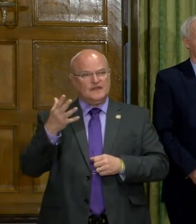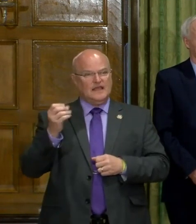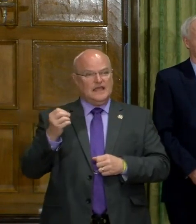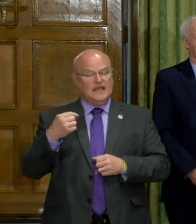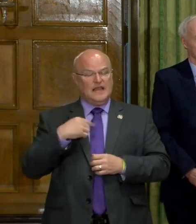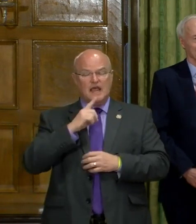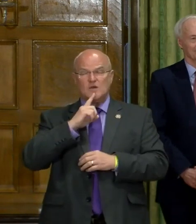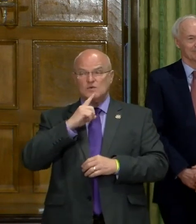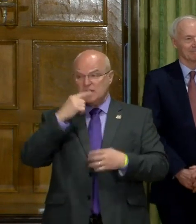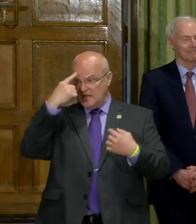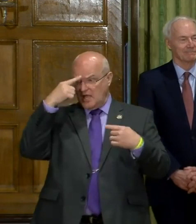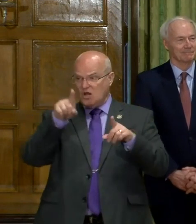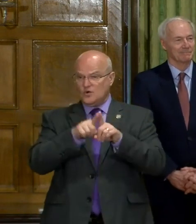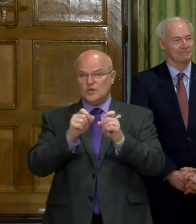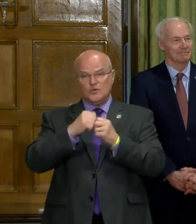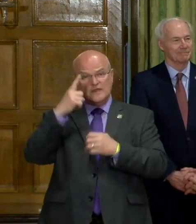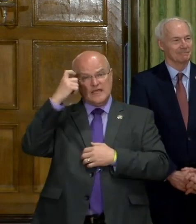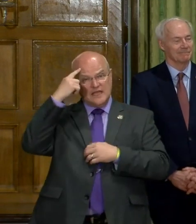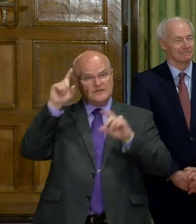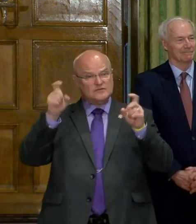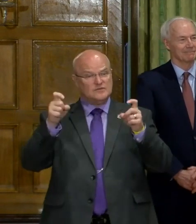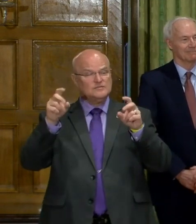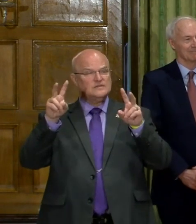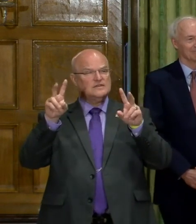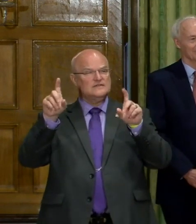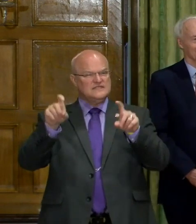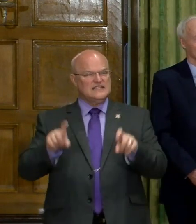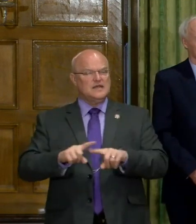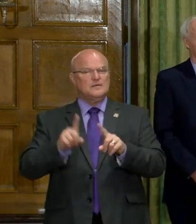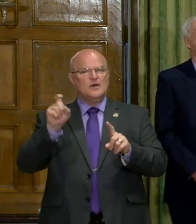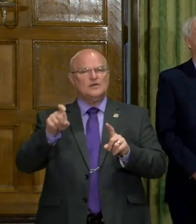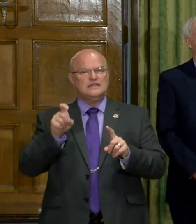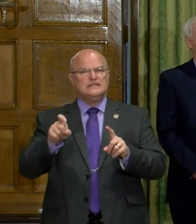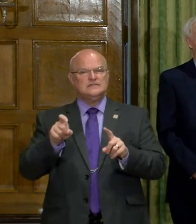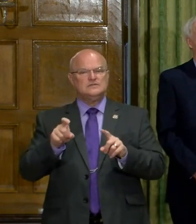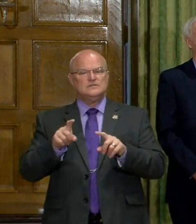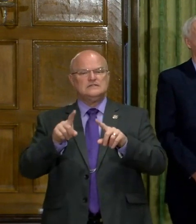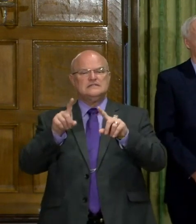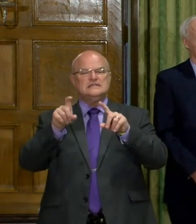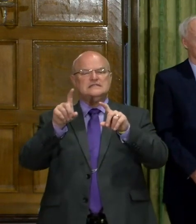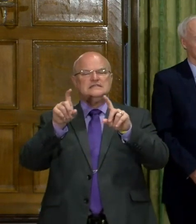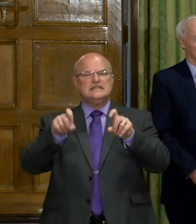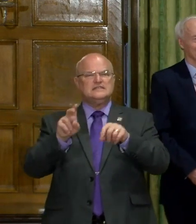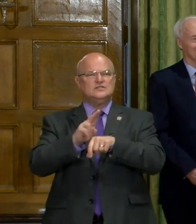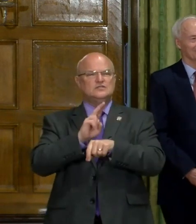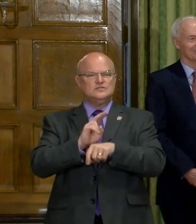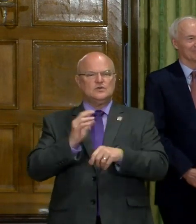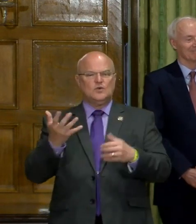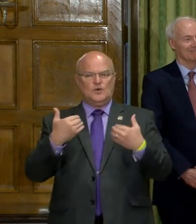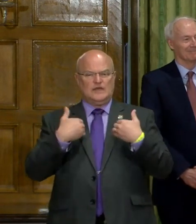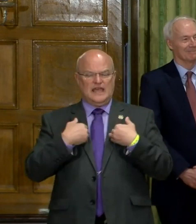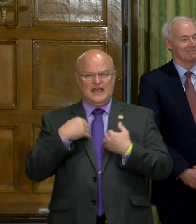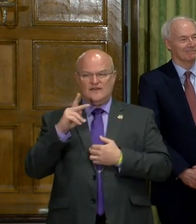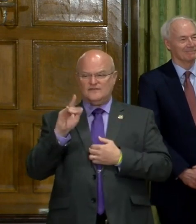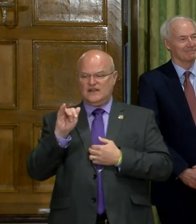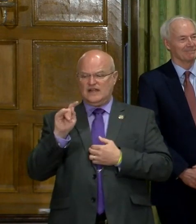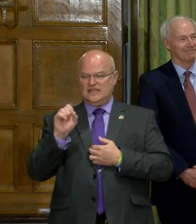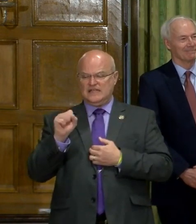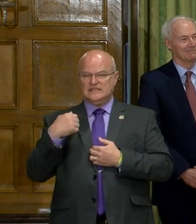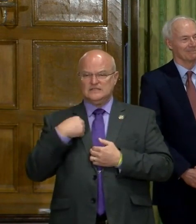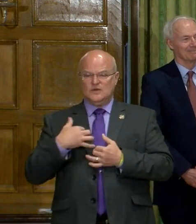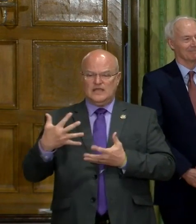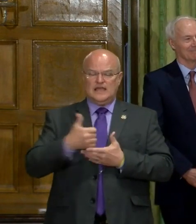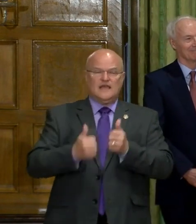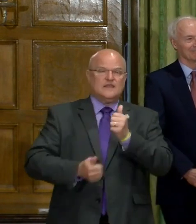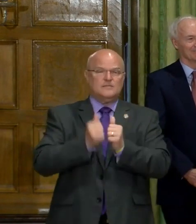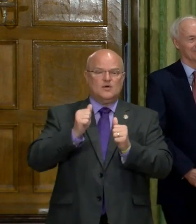uh, I really agree with the Governor in terms of testing, but I think we need to lean into testing using our capacity in areas where we can